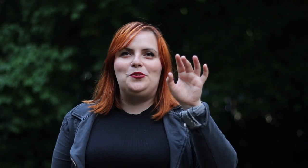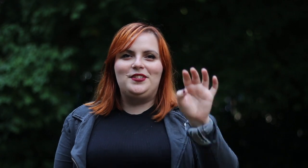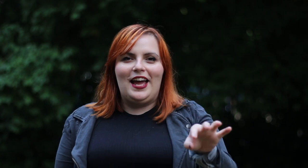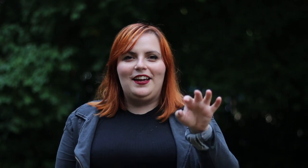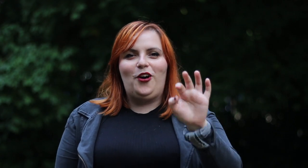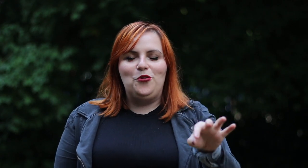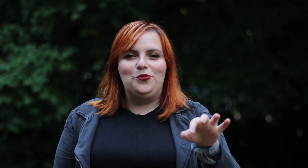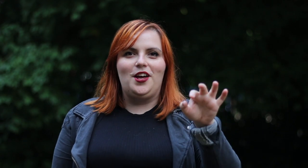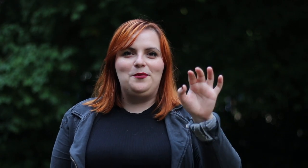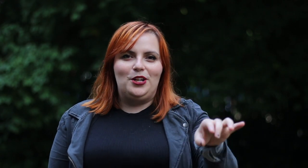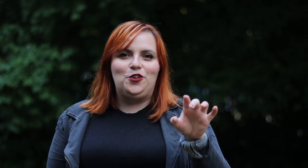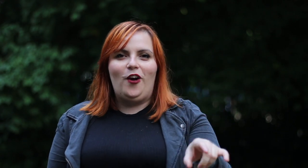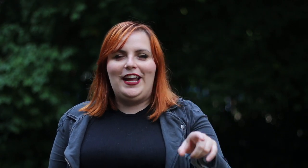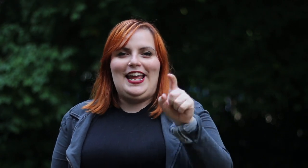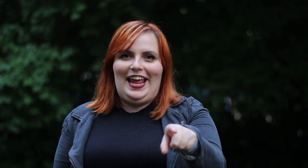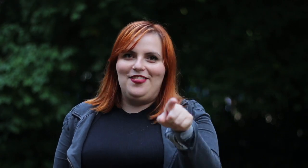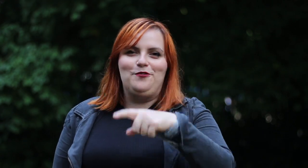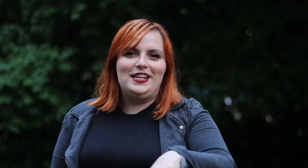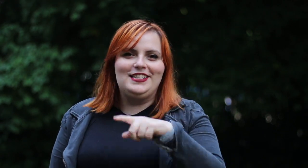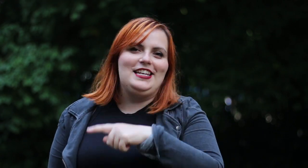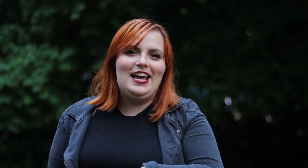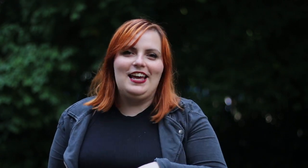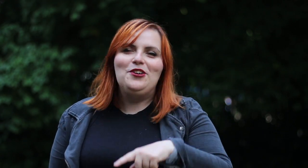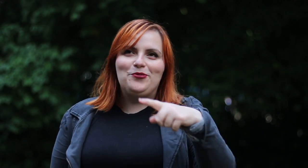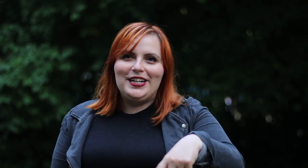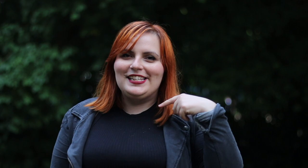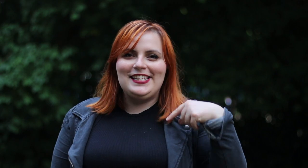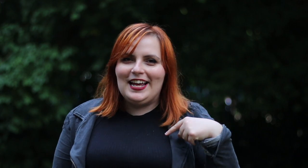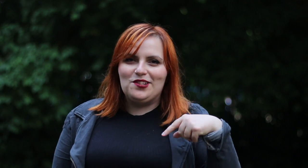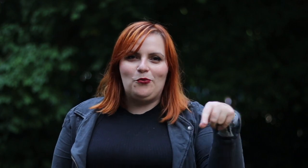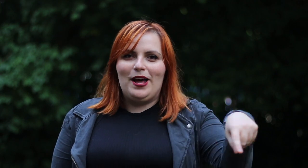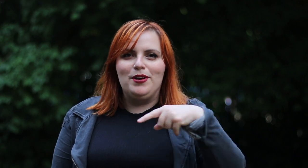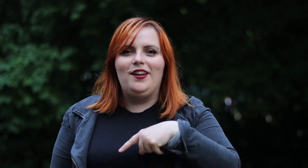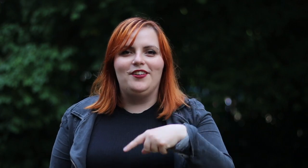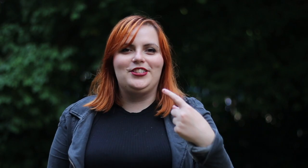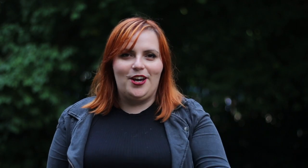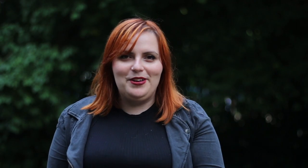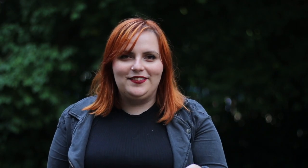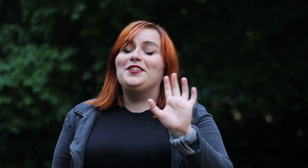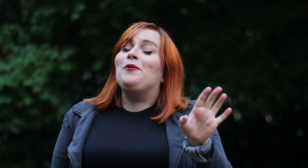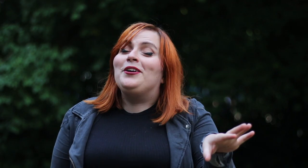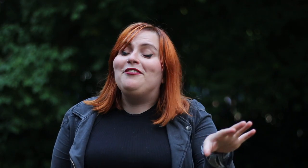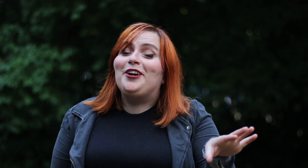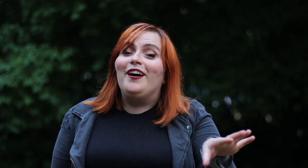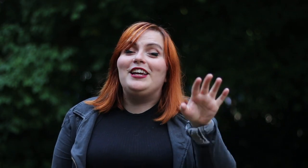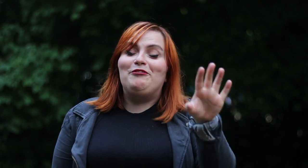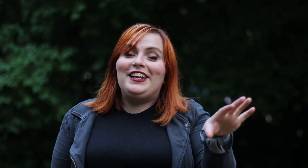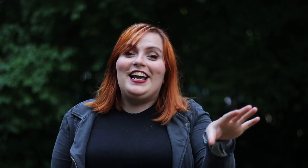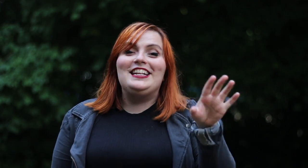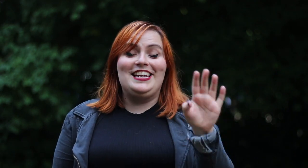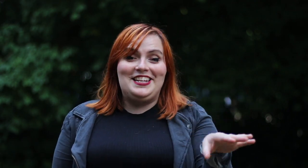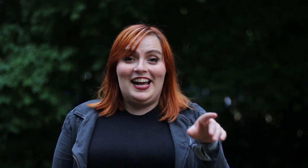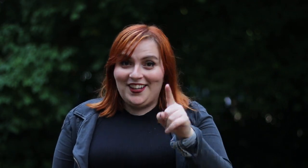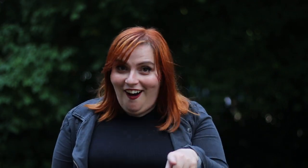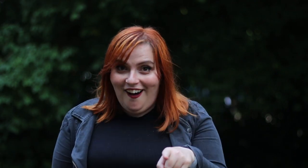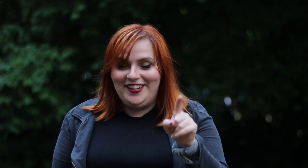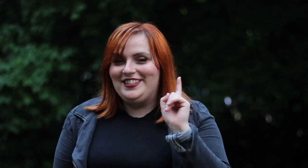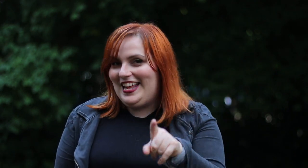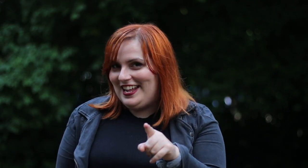set goals that I'm going to try and hit the rest of the year, really assess where my life is going. This well clever guy, Vanyat Inyat Khan said,